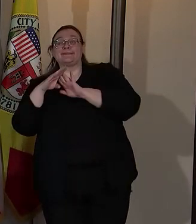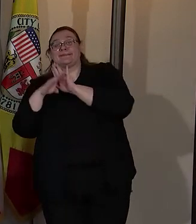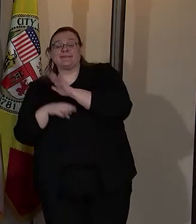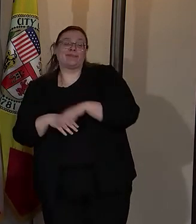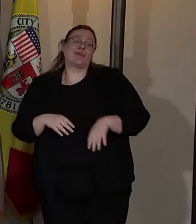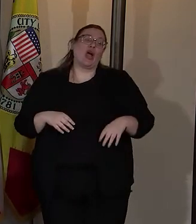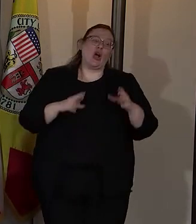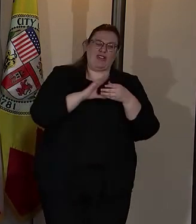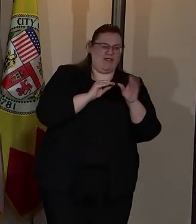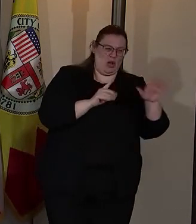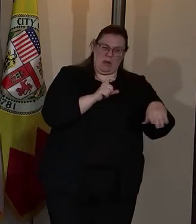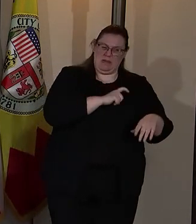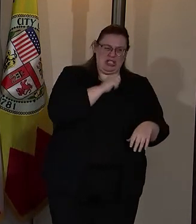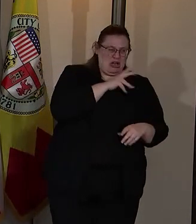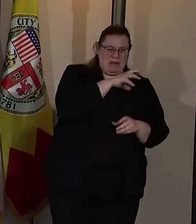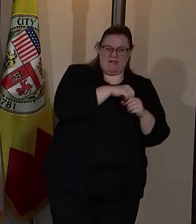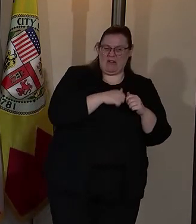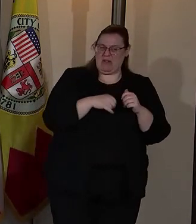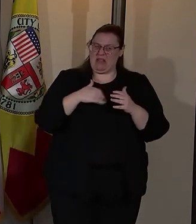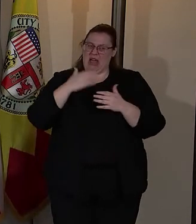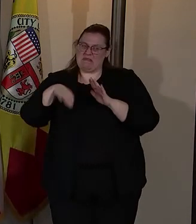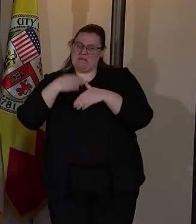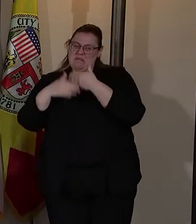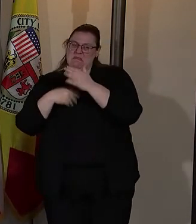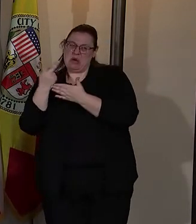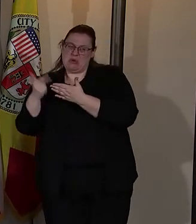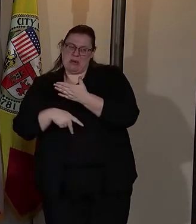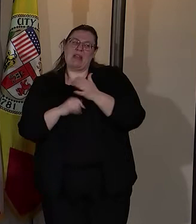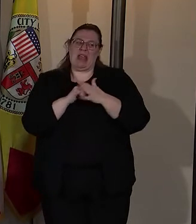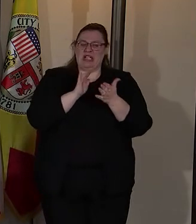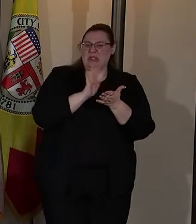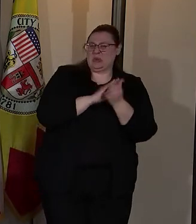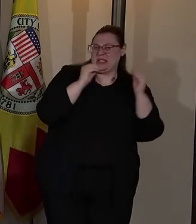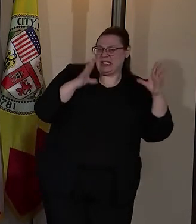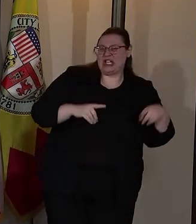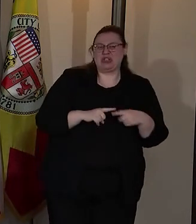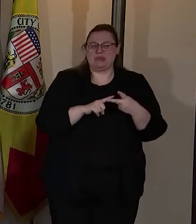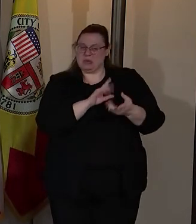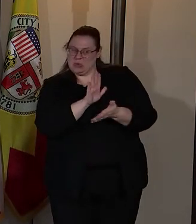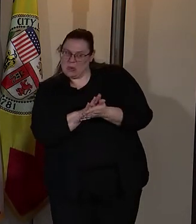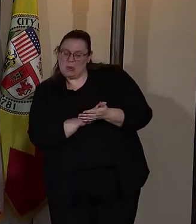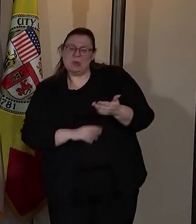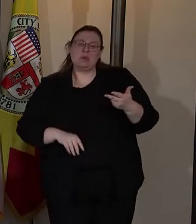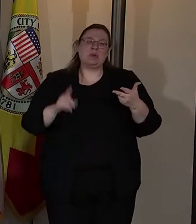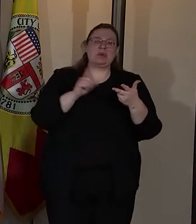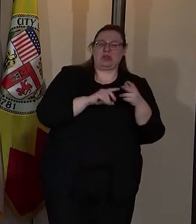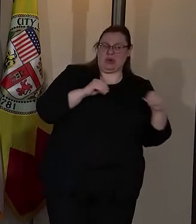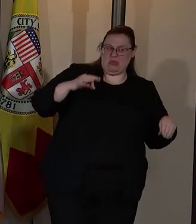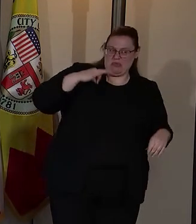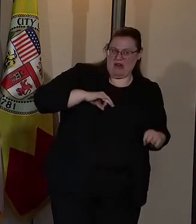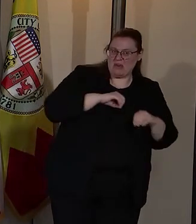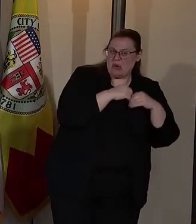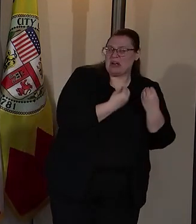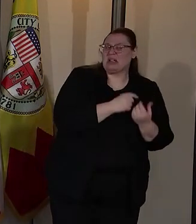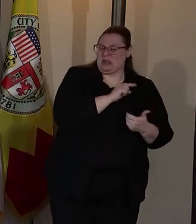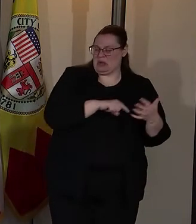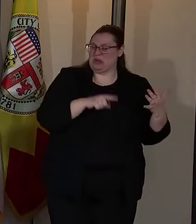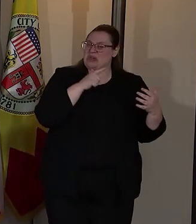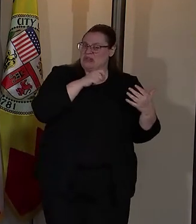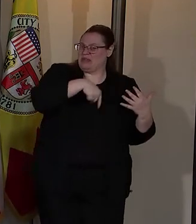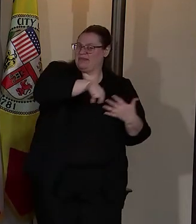officers shouldn't be involved in programming. That should be school teachers. That should be schools. That should be nonprofit organizations.